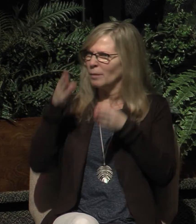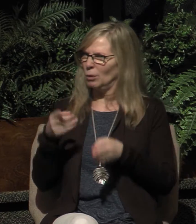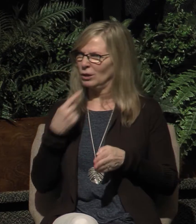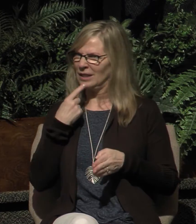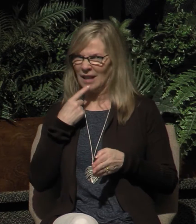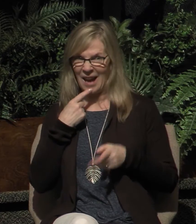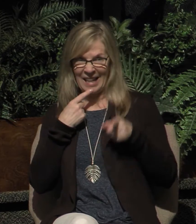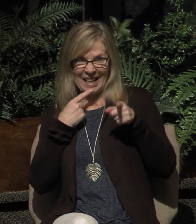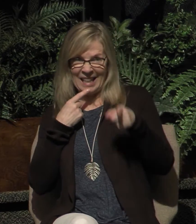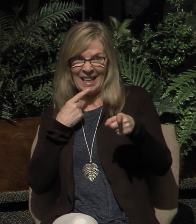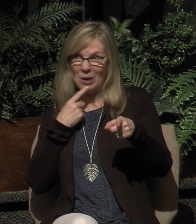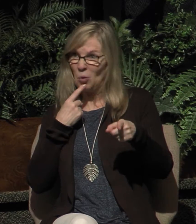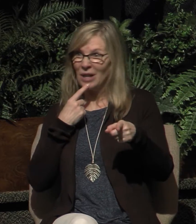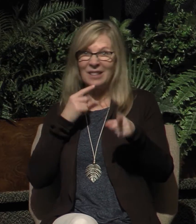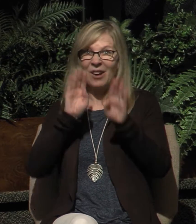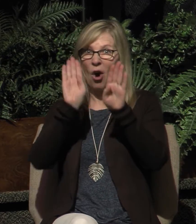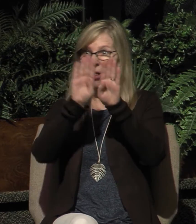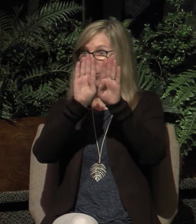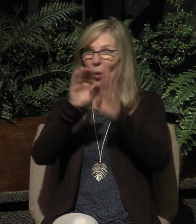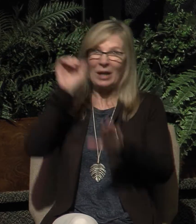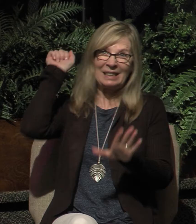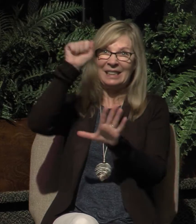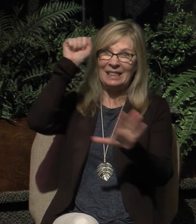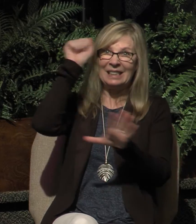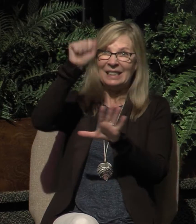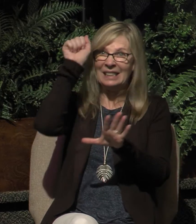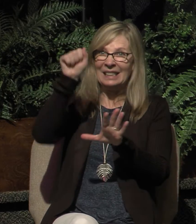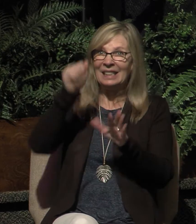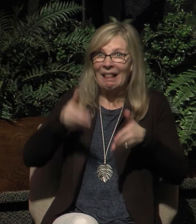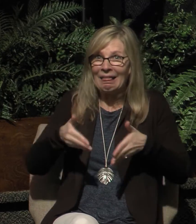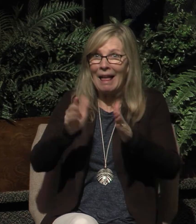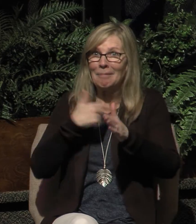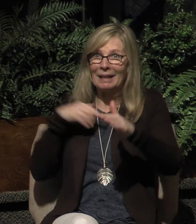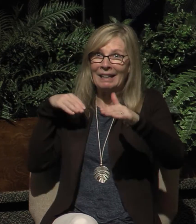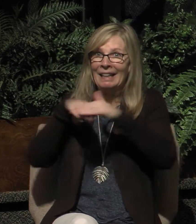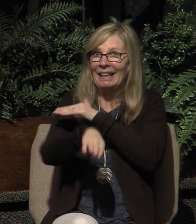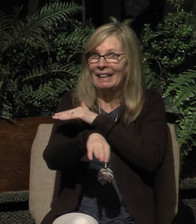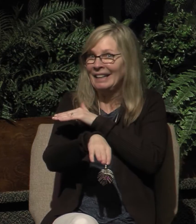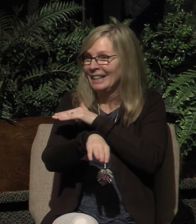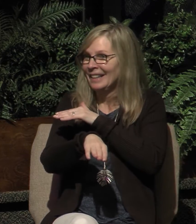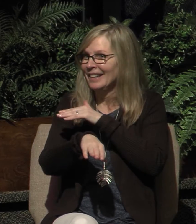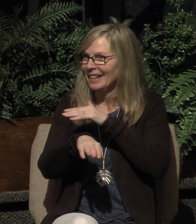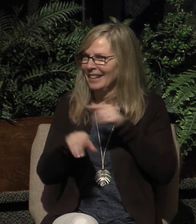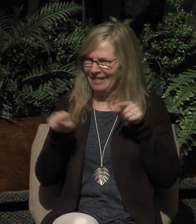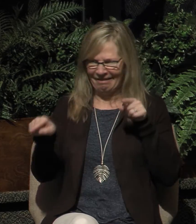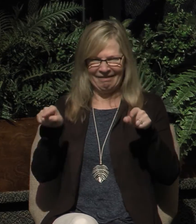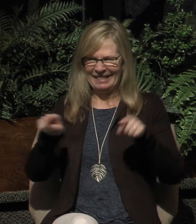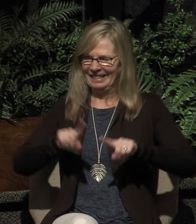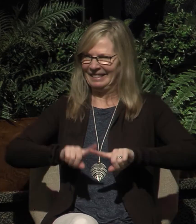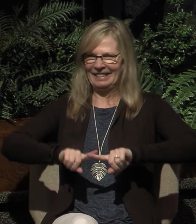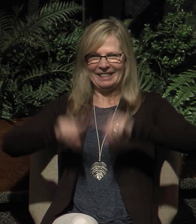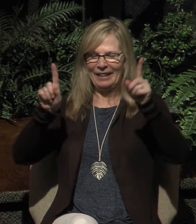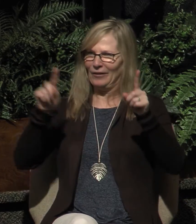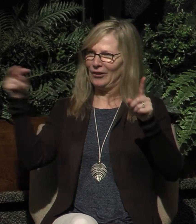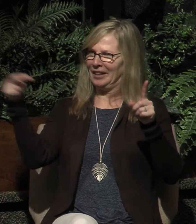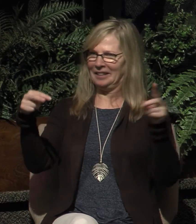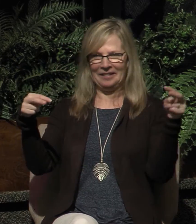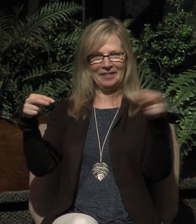quote, he was banging at the door of the church to get in. Well, the reason that these two Christians saw church membership